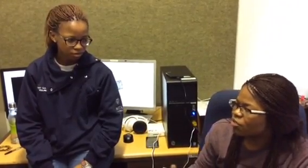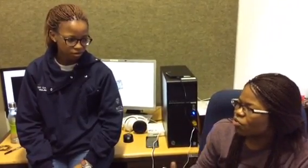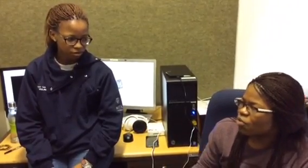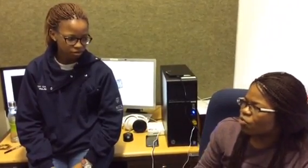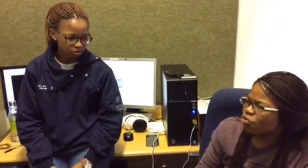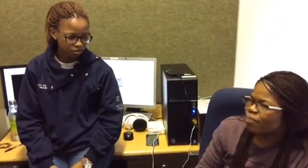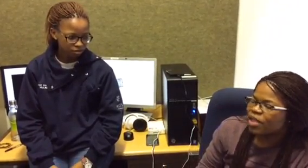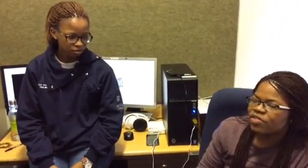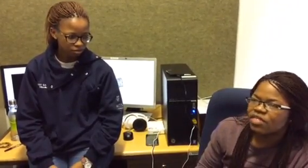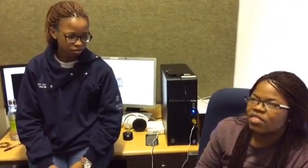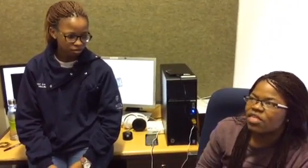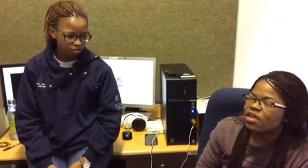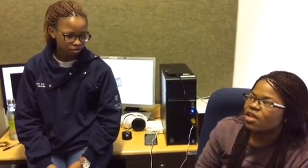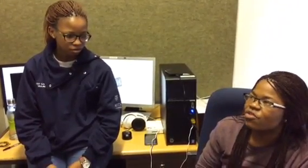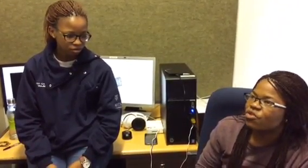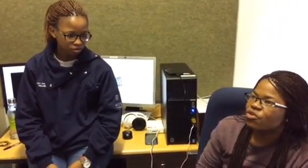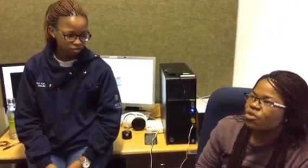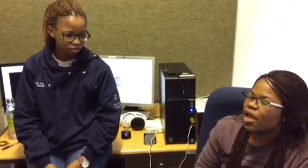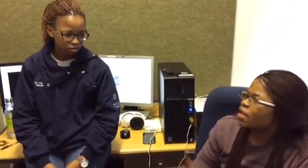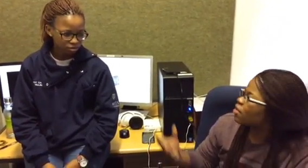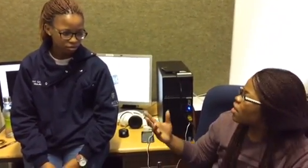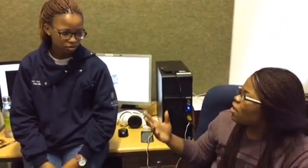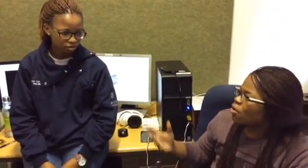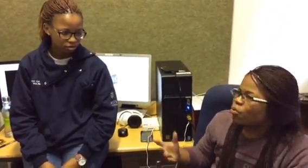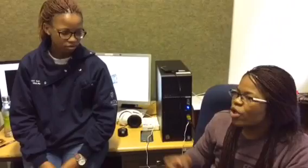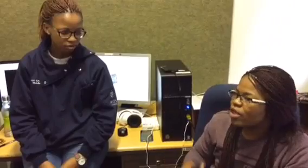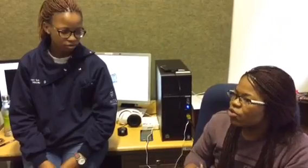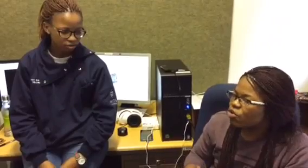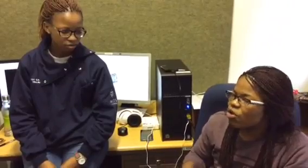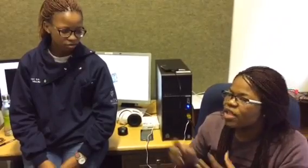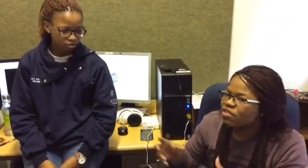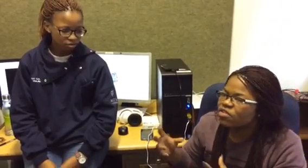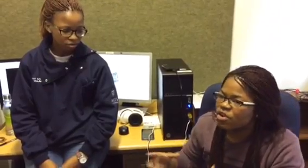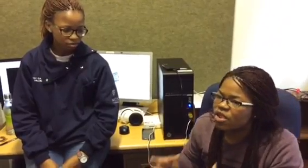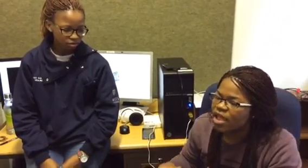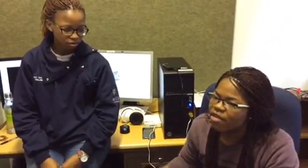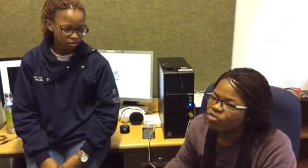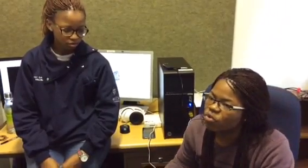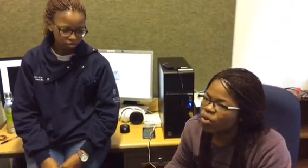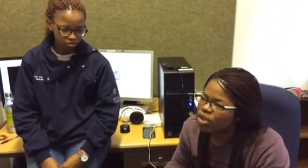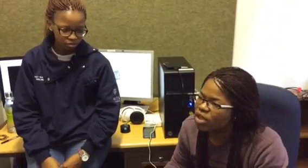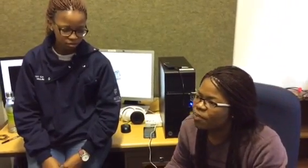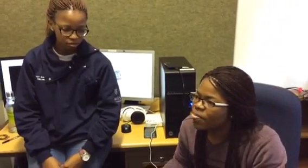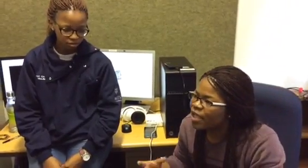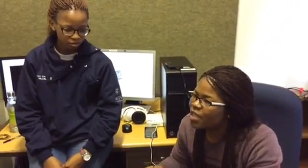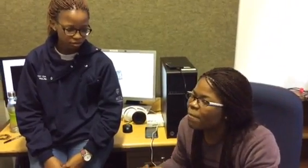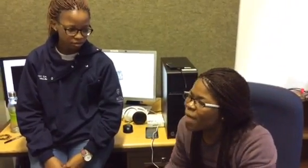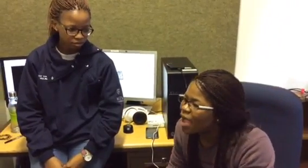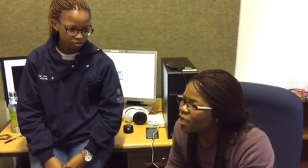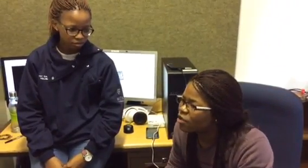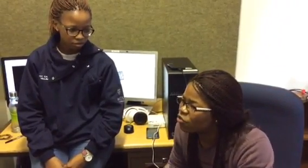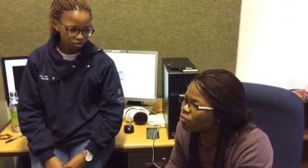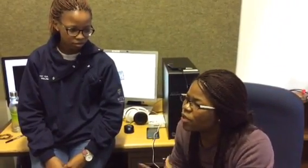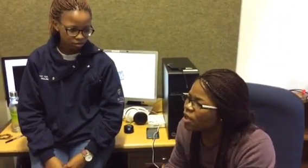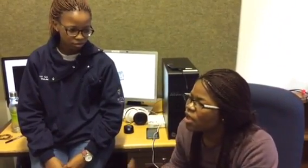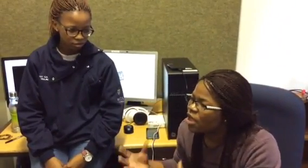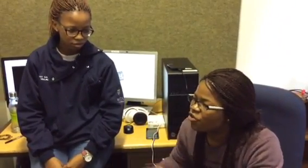almost but the thing is you can work you don't necessarily have to work in a mine to be a